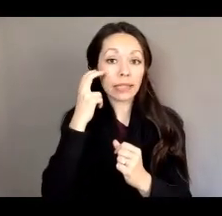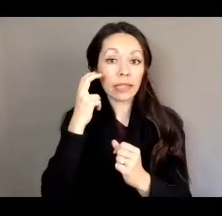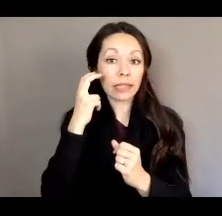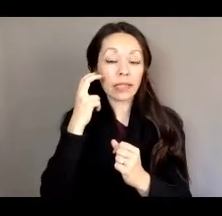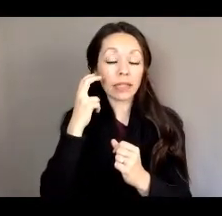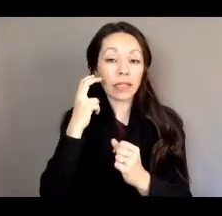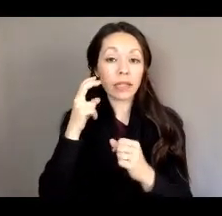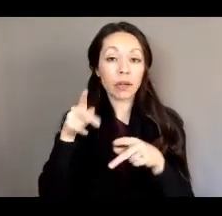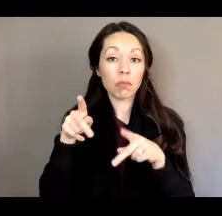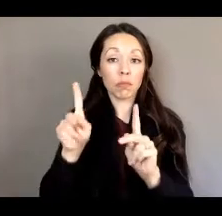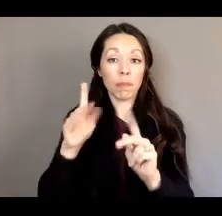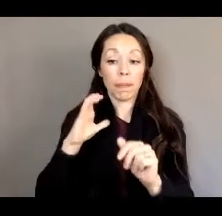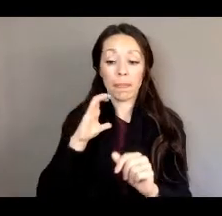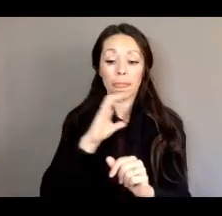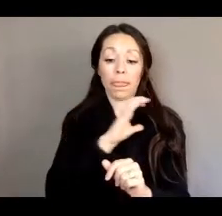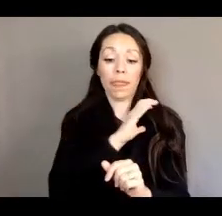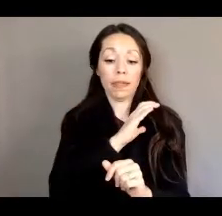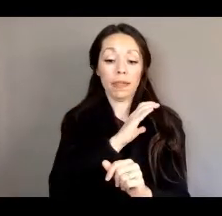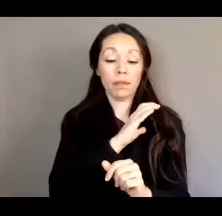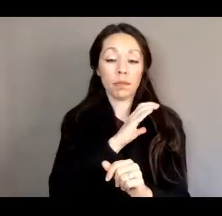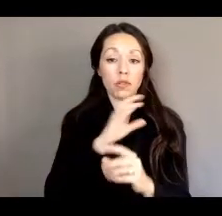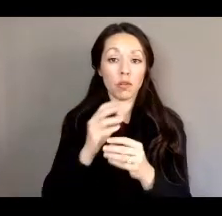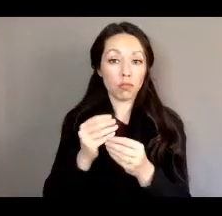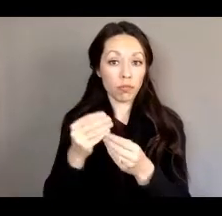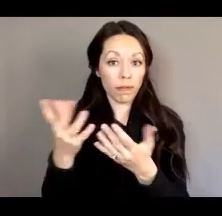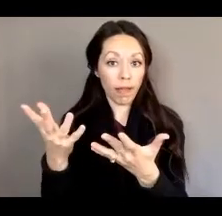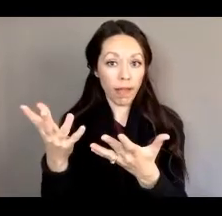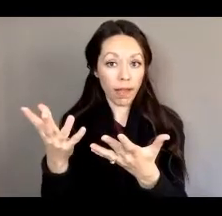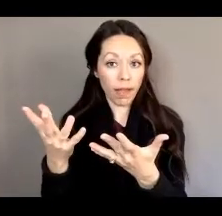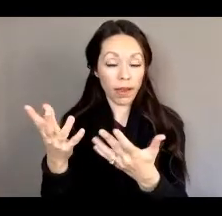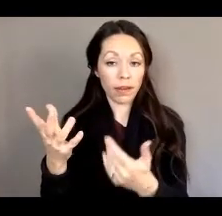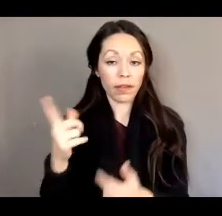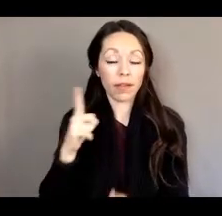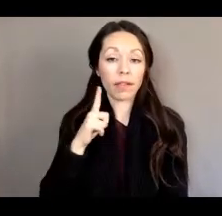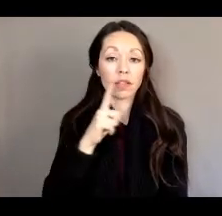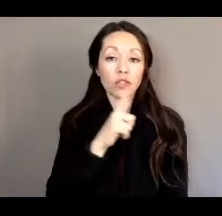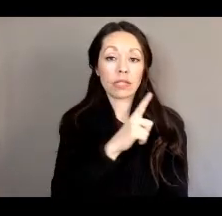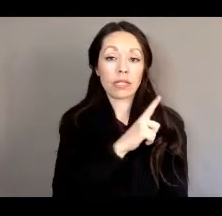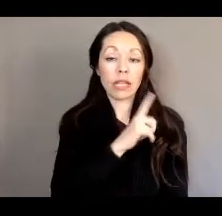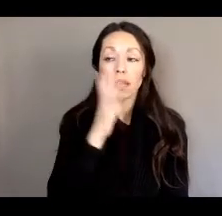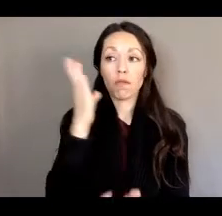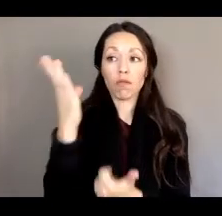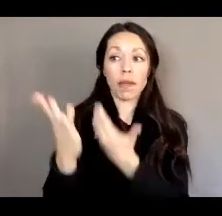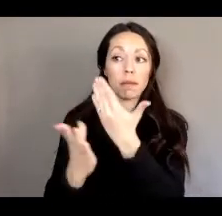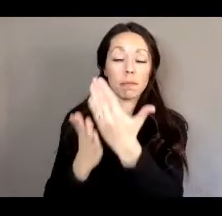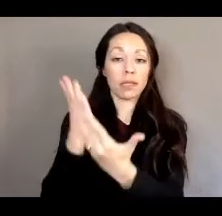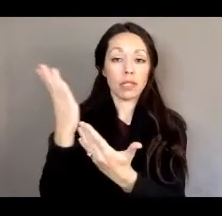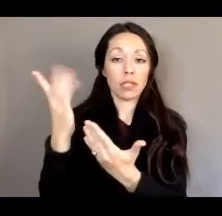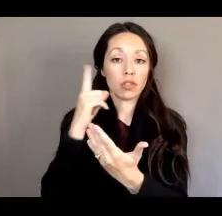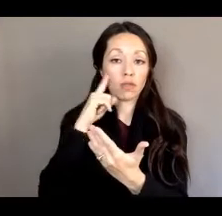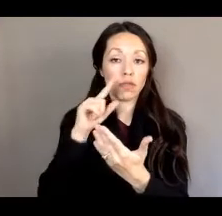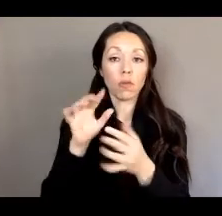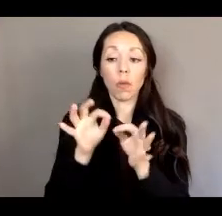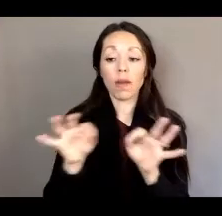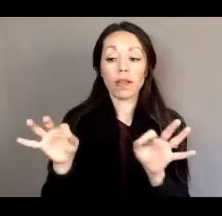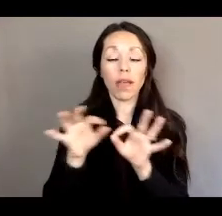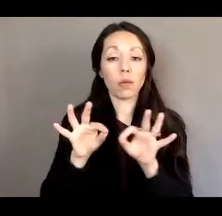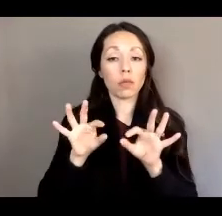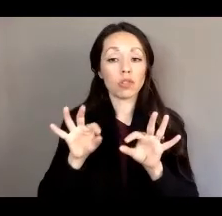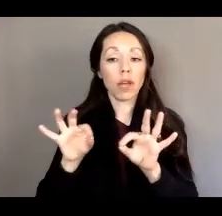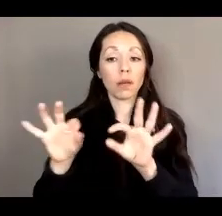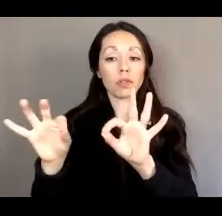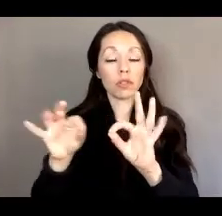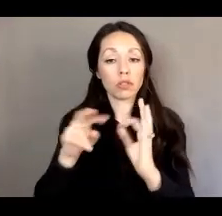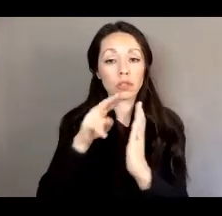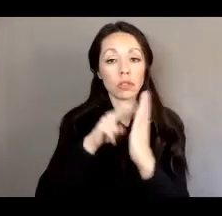allowing the commission to provide. Legislative recommendations on language acquisition and literacy